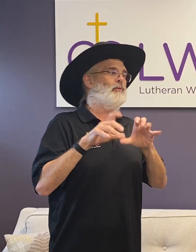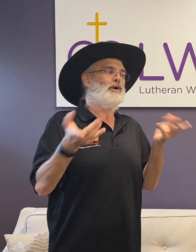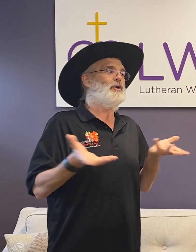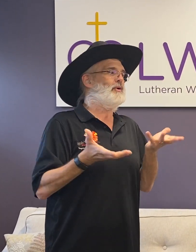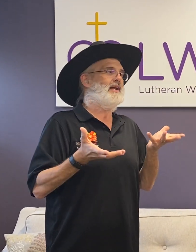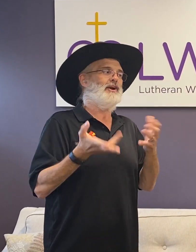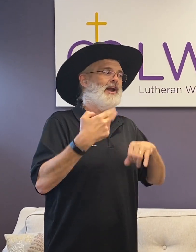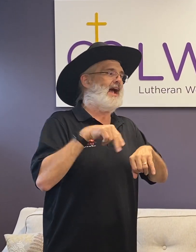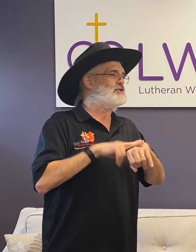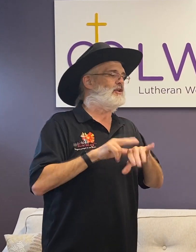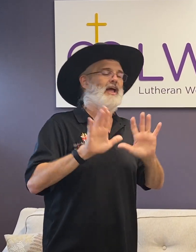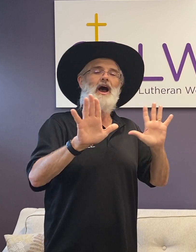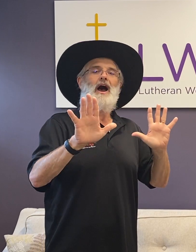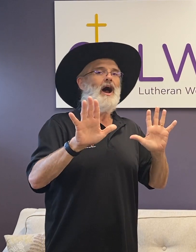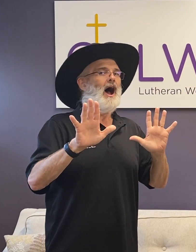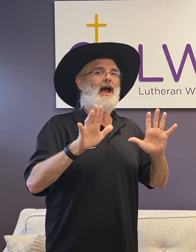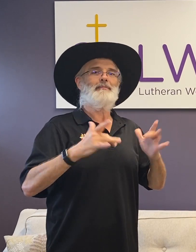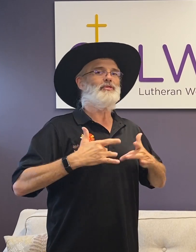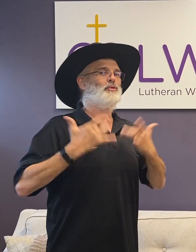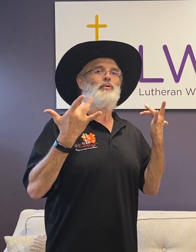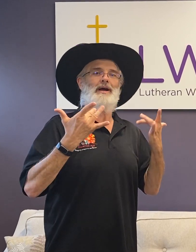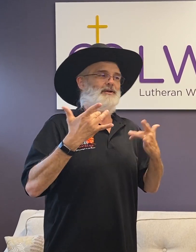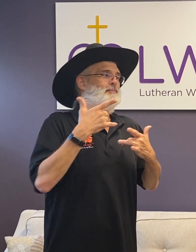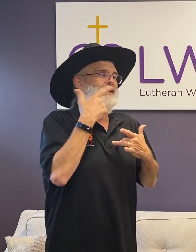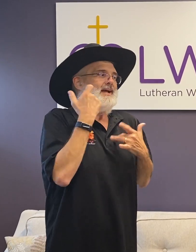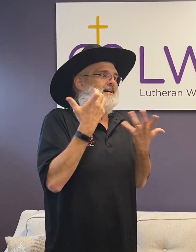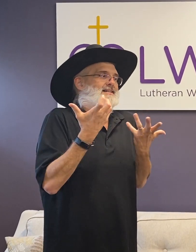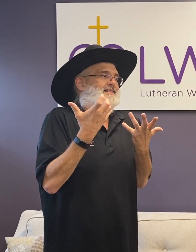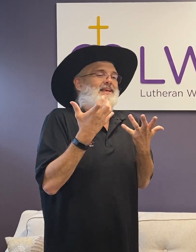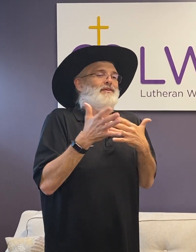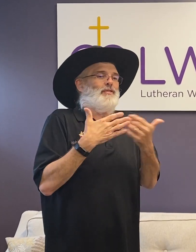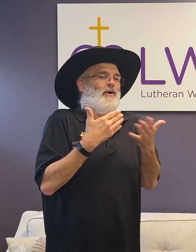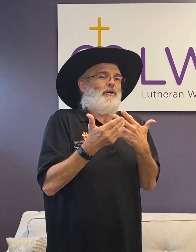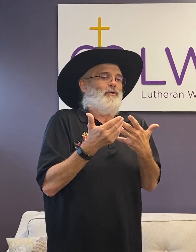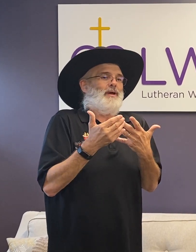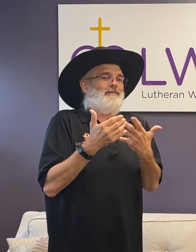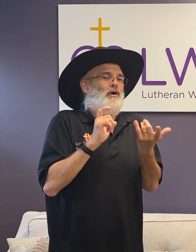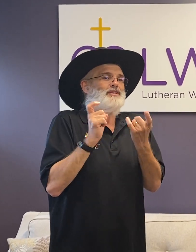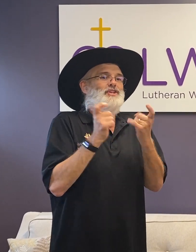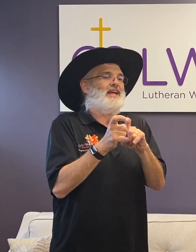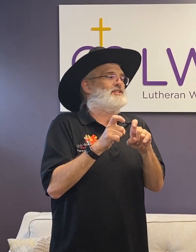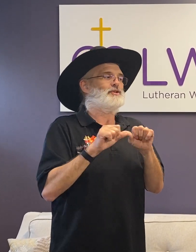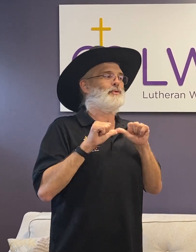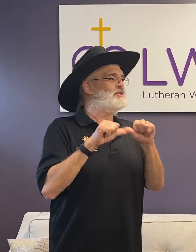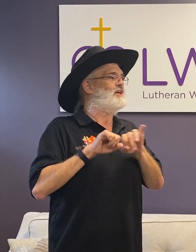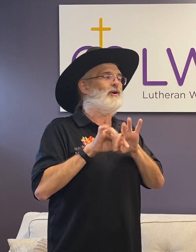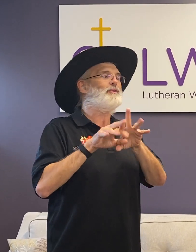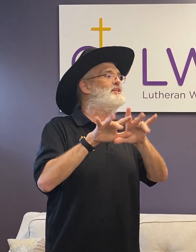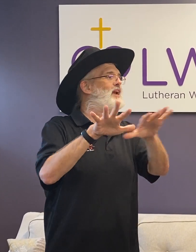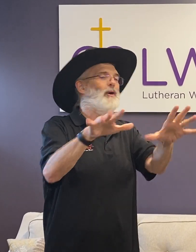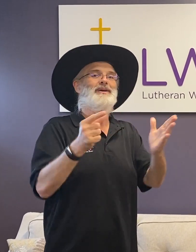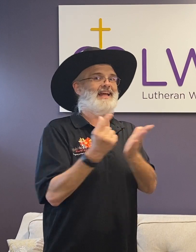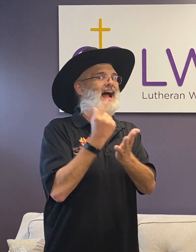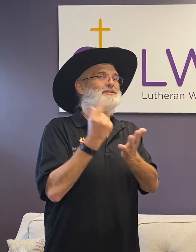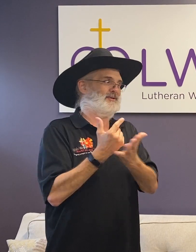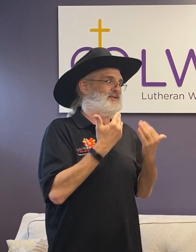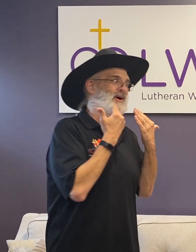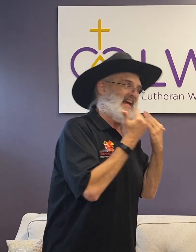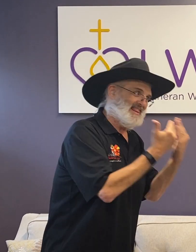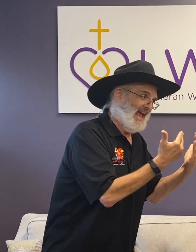we're doing here nationally, I am thrilled because even though we have all these changes, we're still reaching out with the gospel. So thank